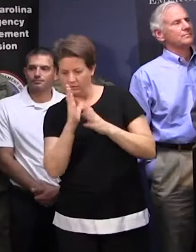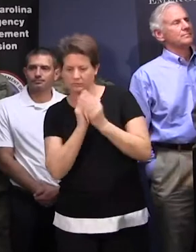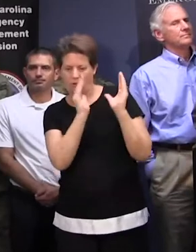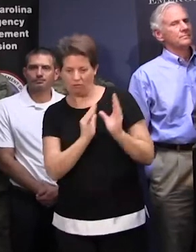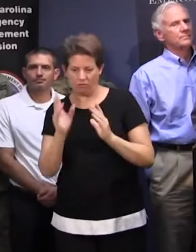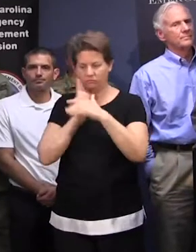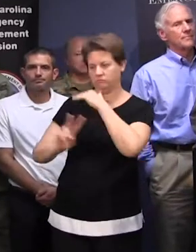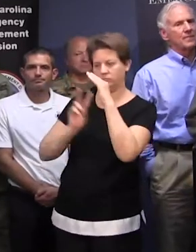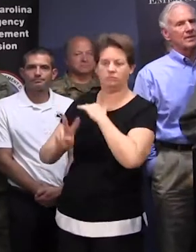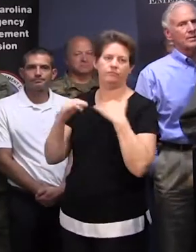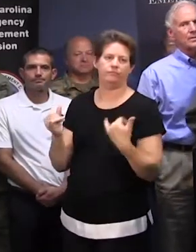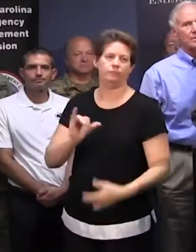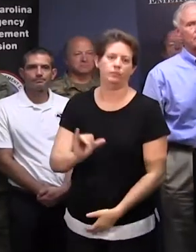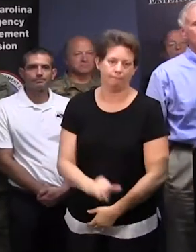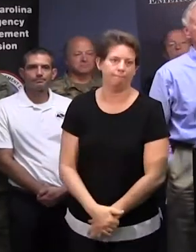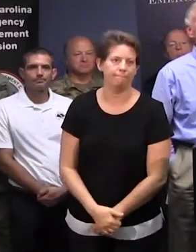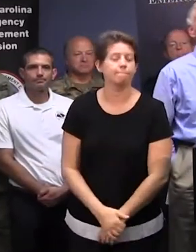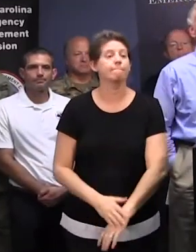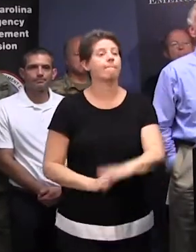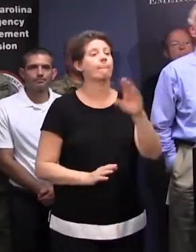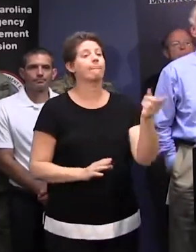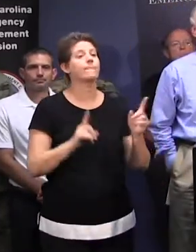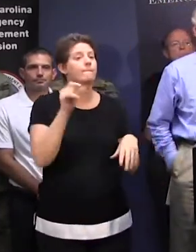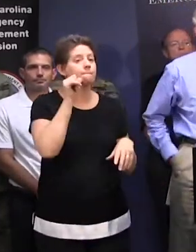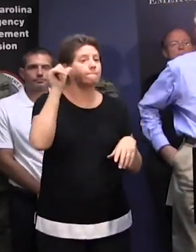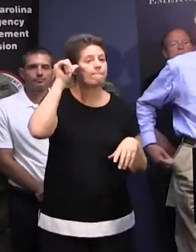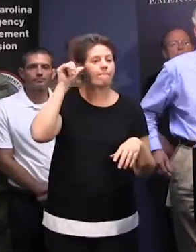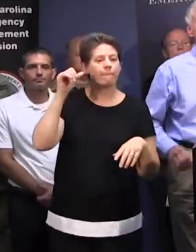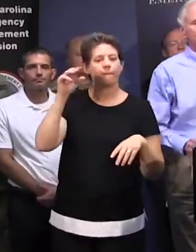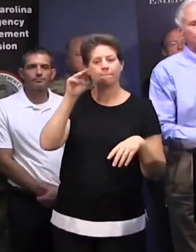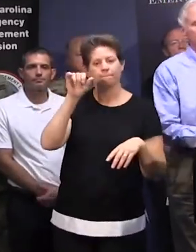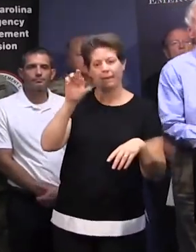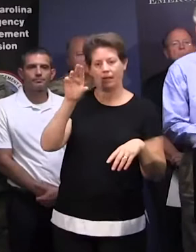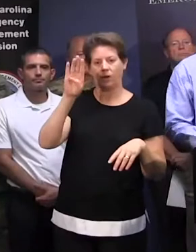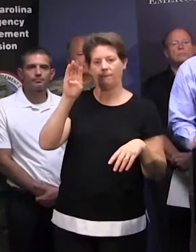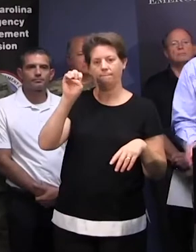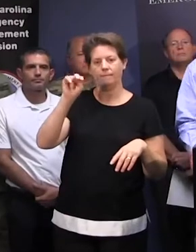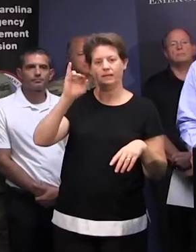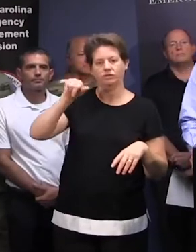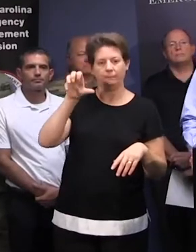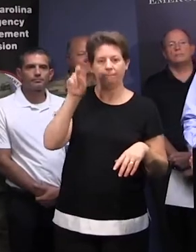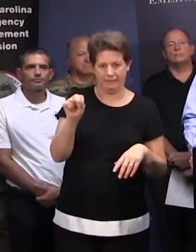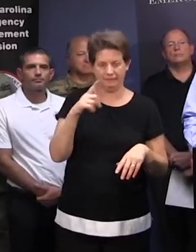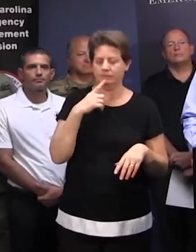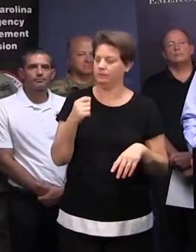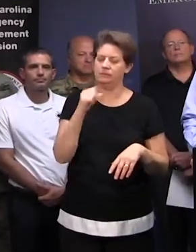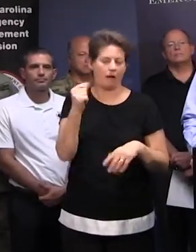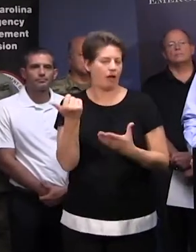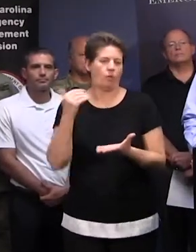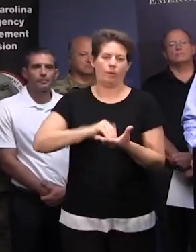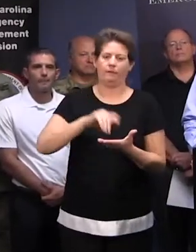of the smaller rivers and creeks. Governor, yesterday, Mayor Benjamin said that this won't be a repeat of the 2015 floods.